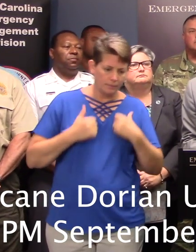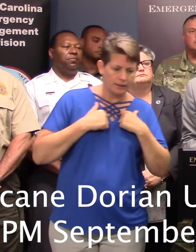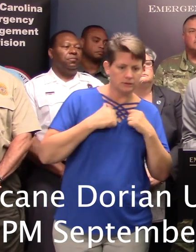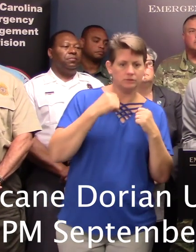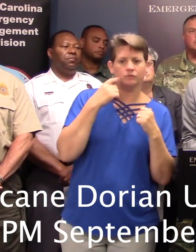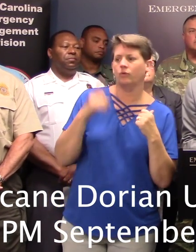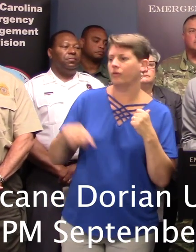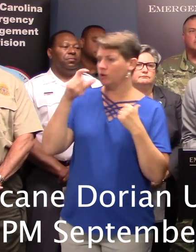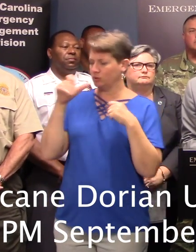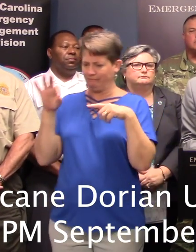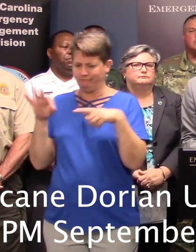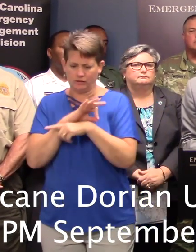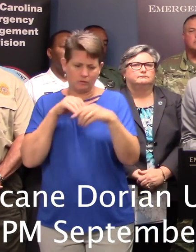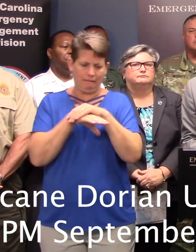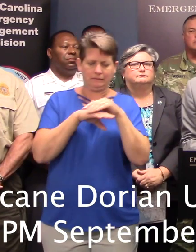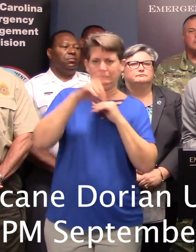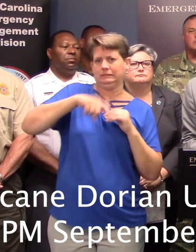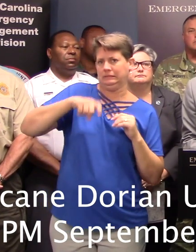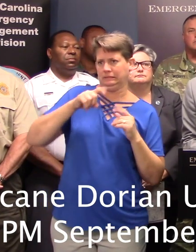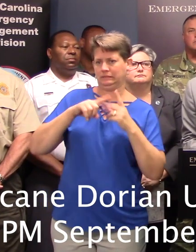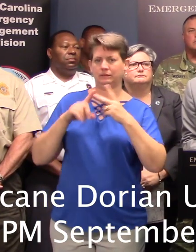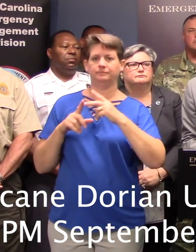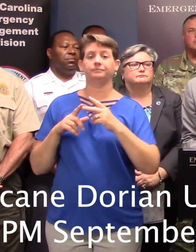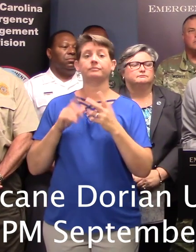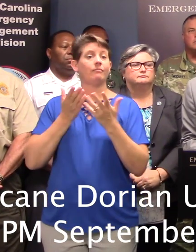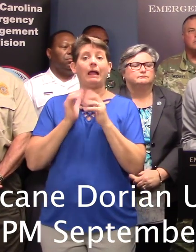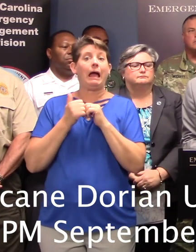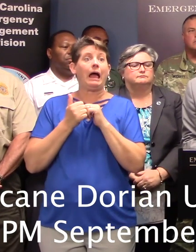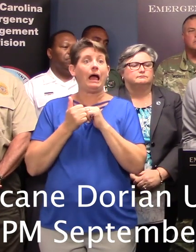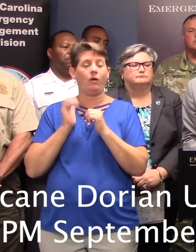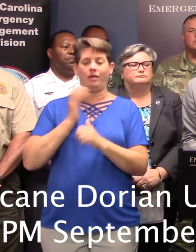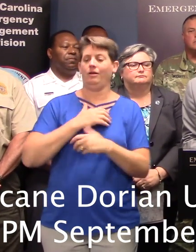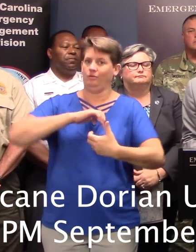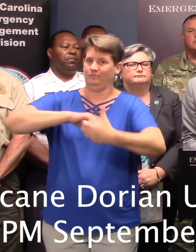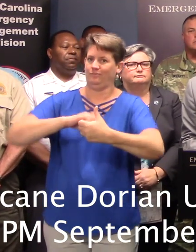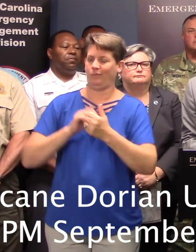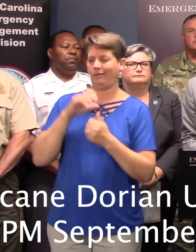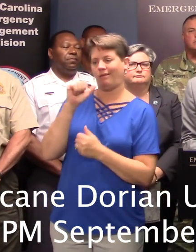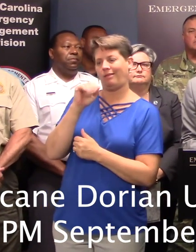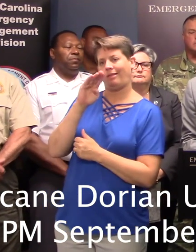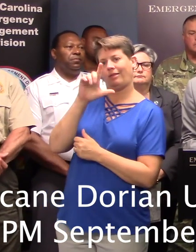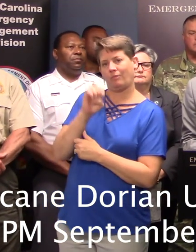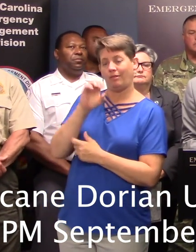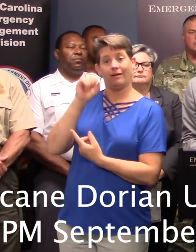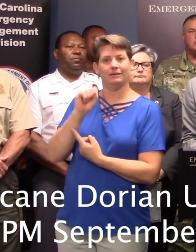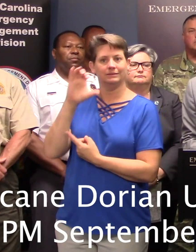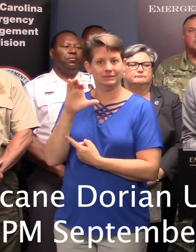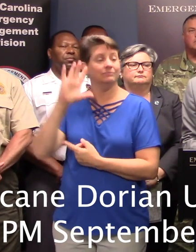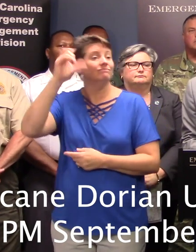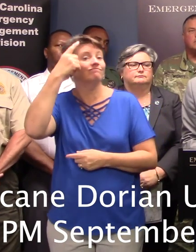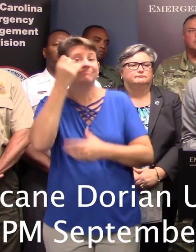with functional and access needs via our partnership with ABLE SC. Some shelters are pet